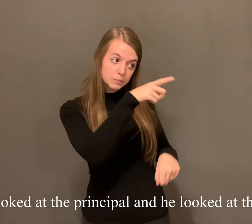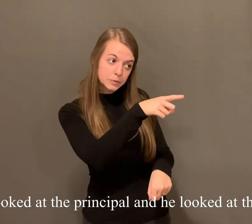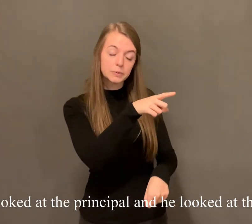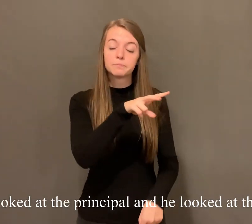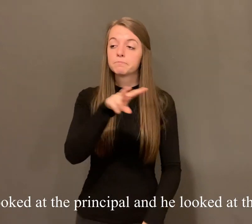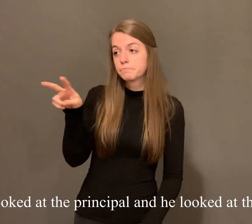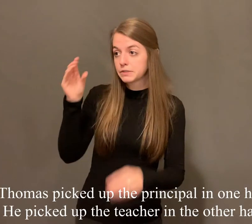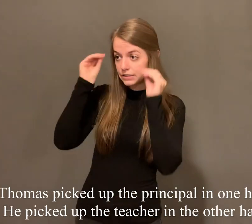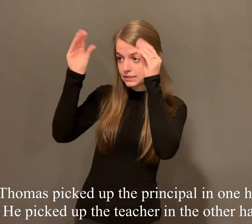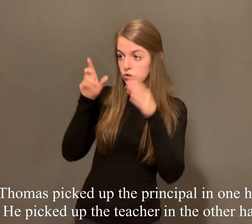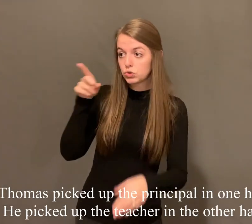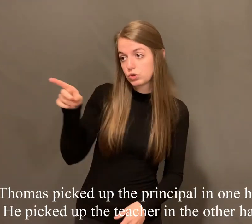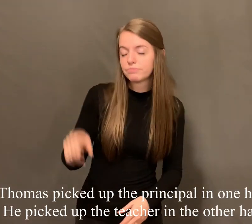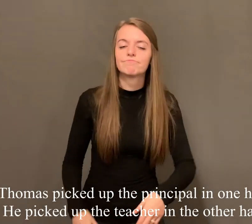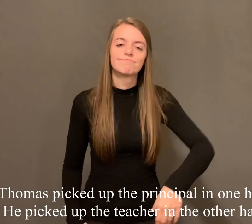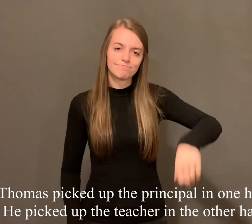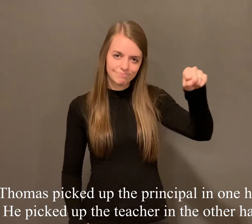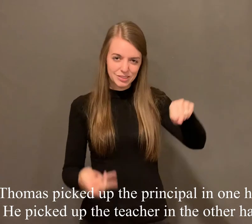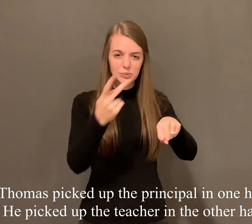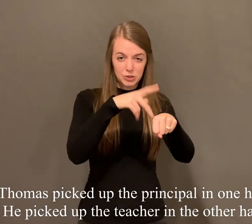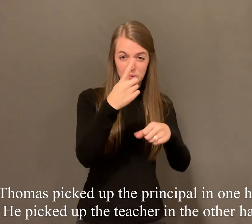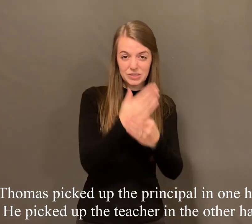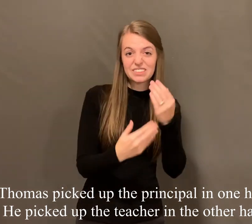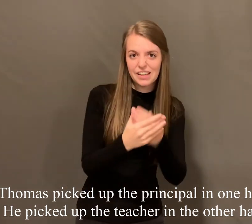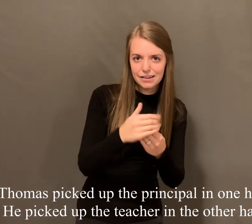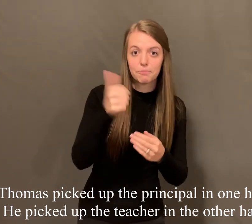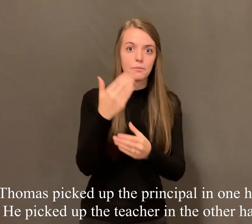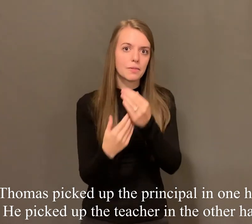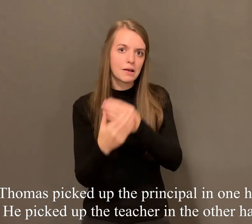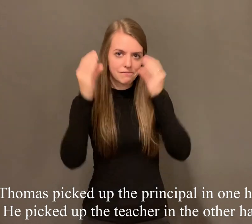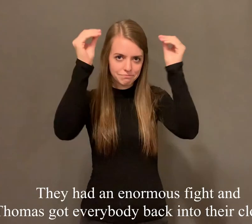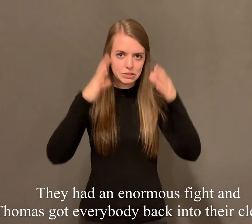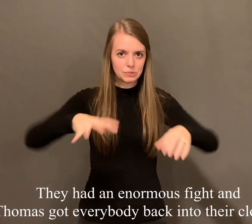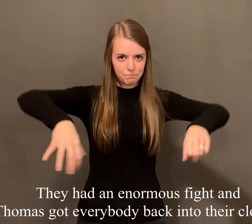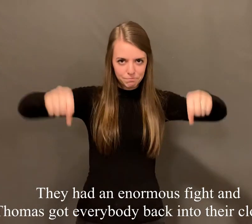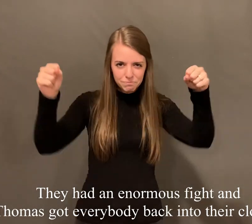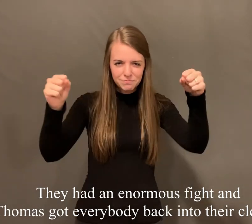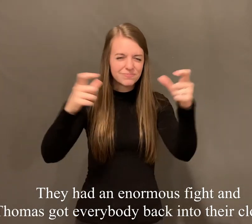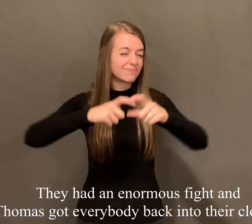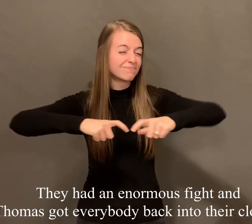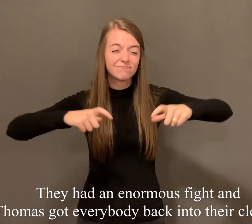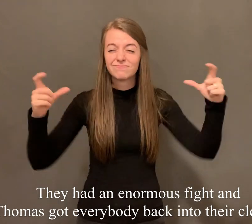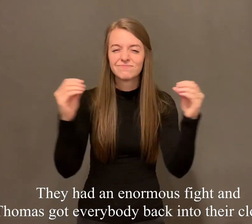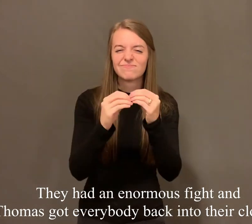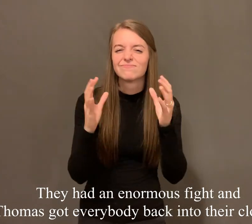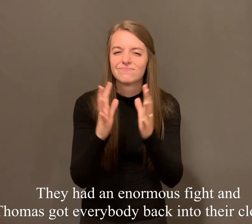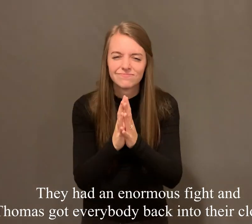teacher. Thomas picked up the principal in one hand. He picked up the teacher in the other hand. They had an enormous fight and Thomas got